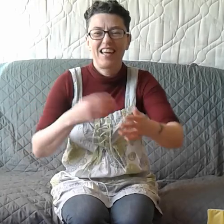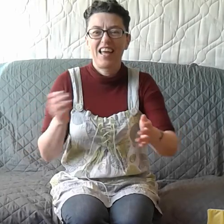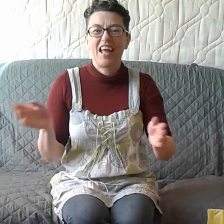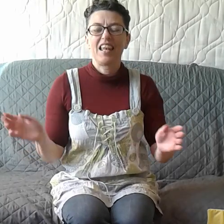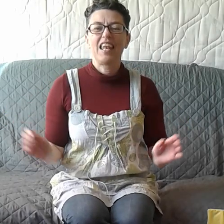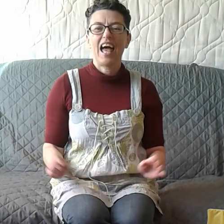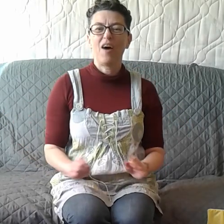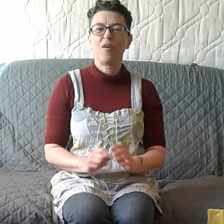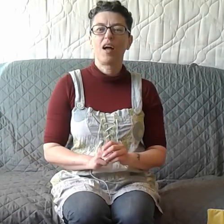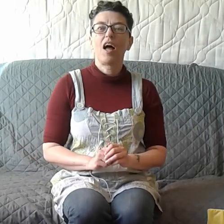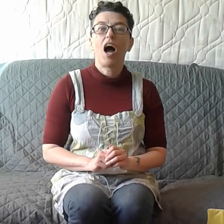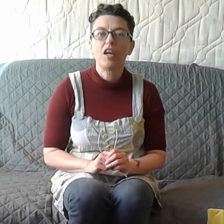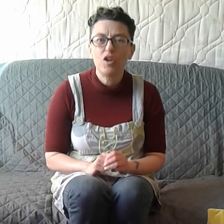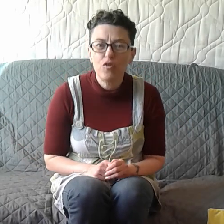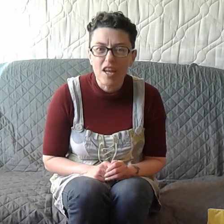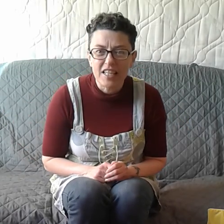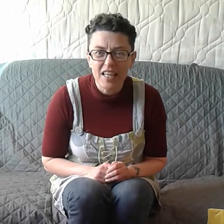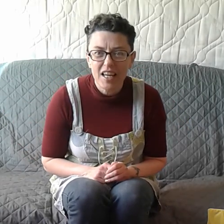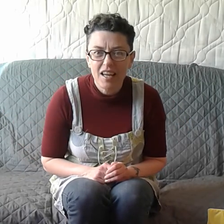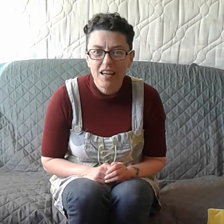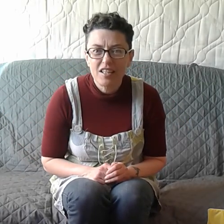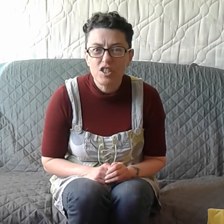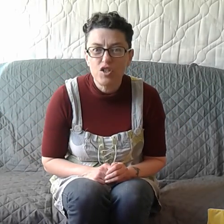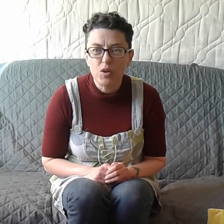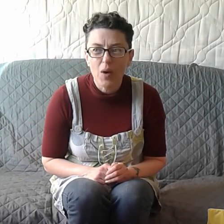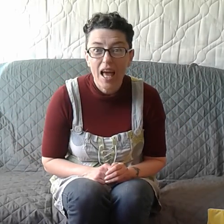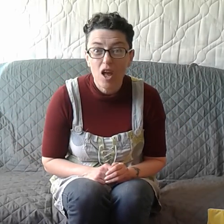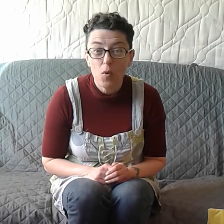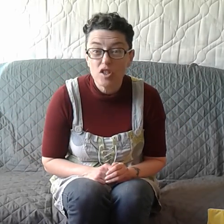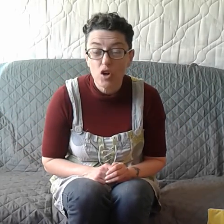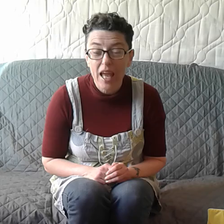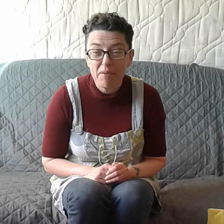Now, are you ready to do hello, what's your name?